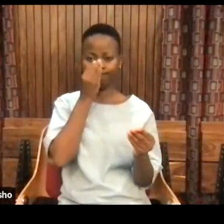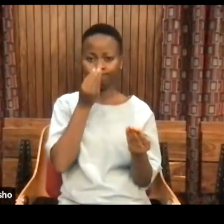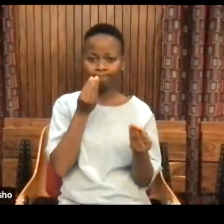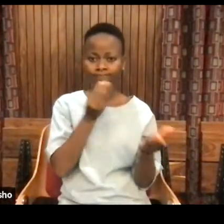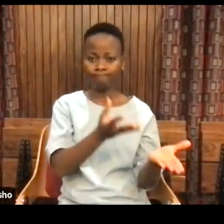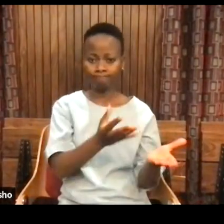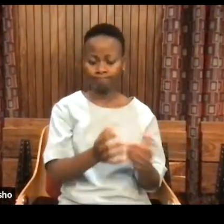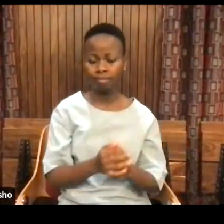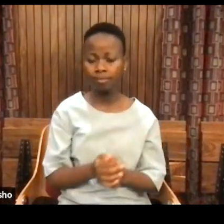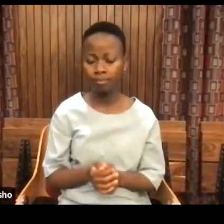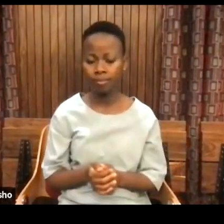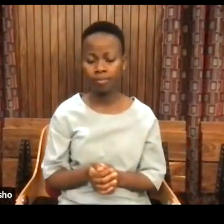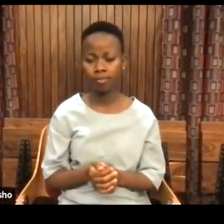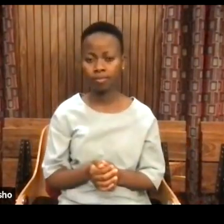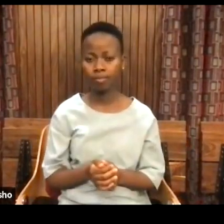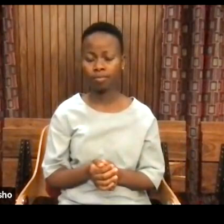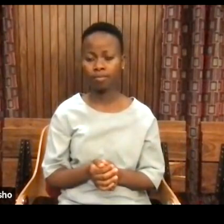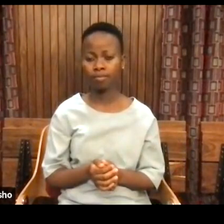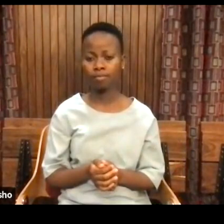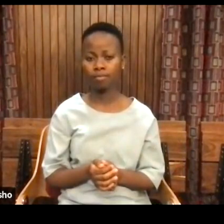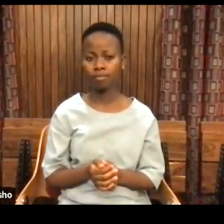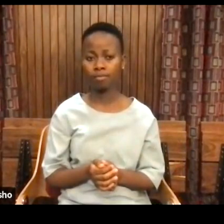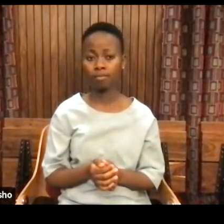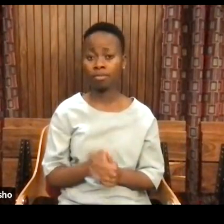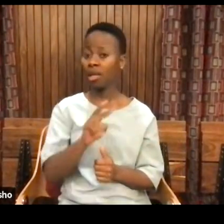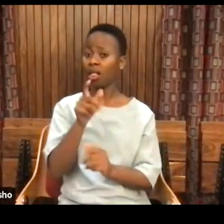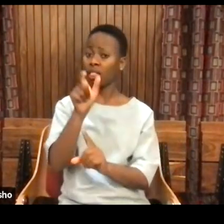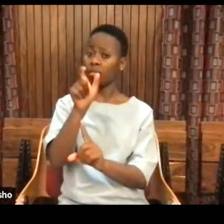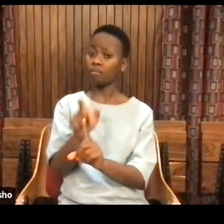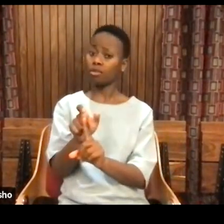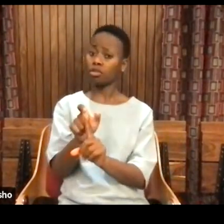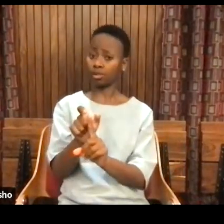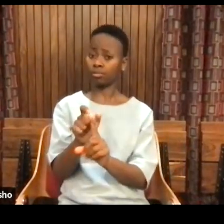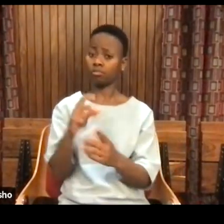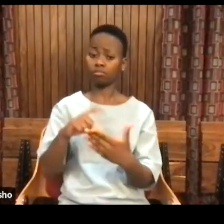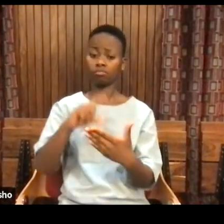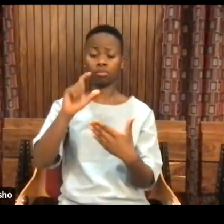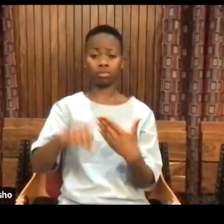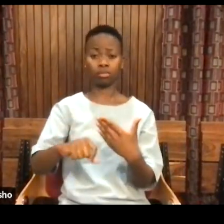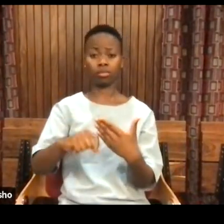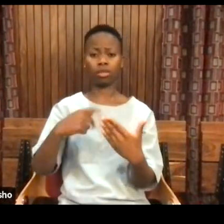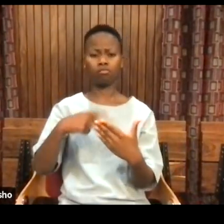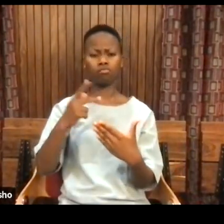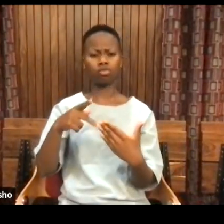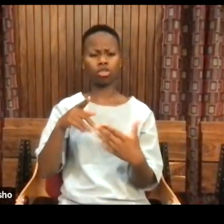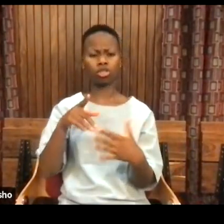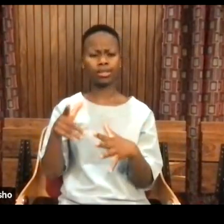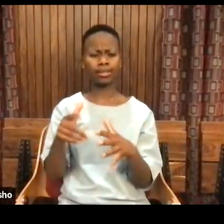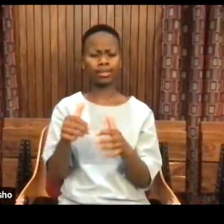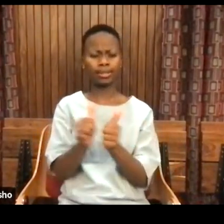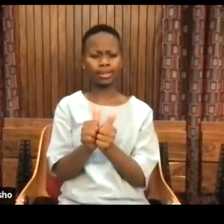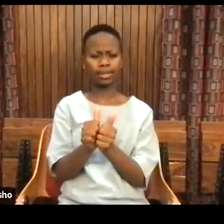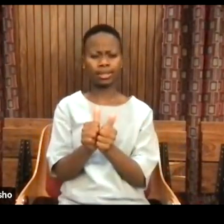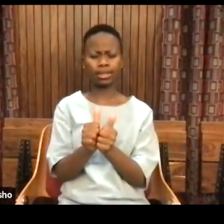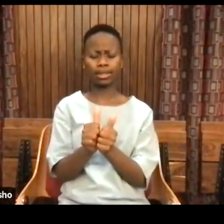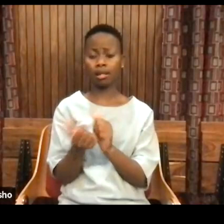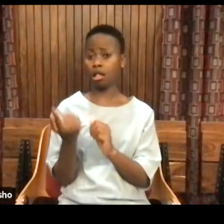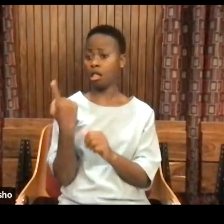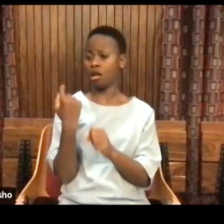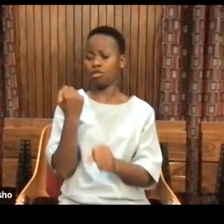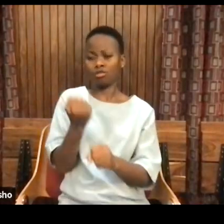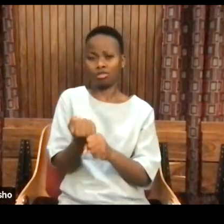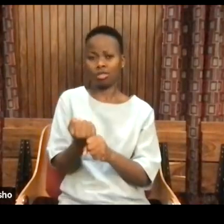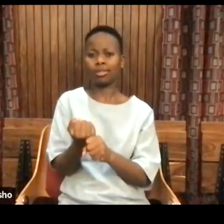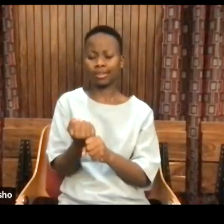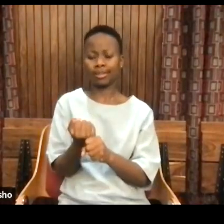The other person connected to the project here passed on December 12th of last year.